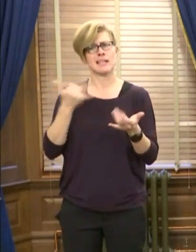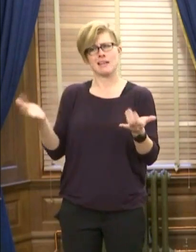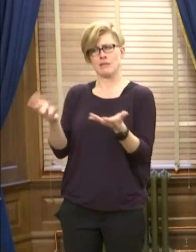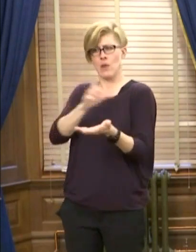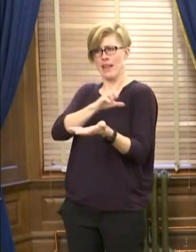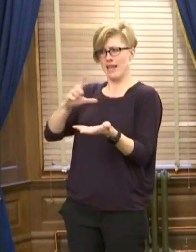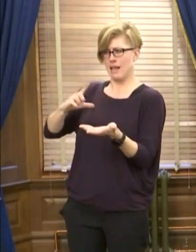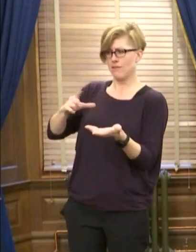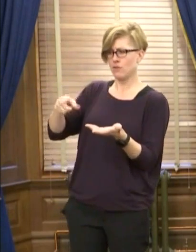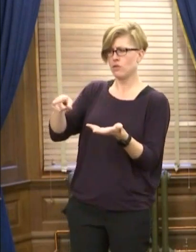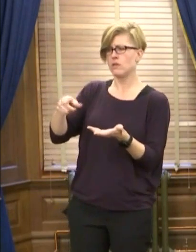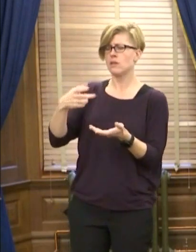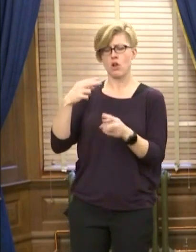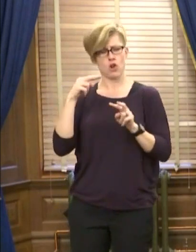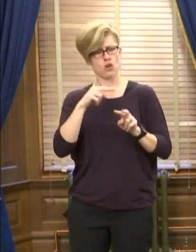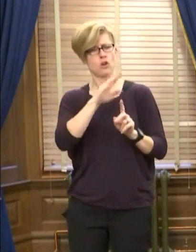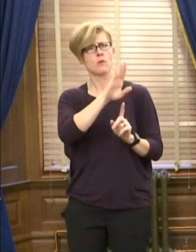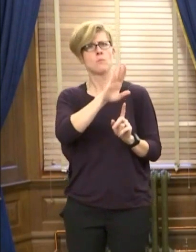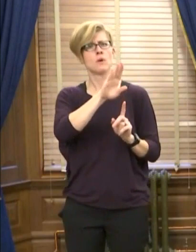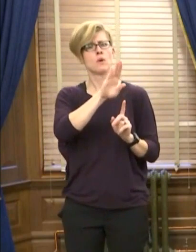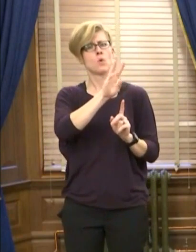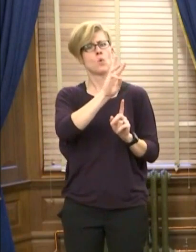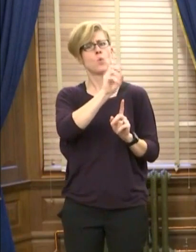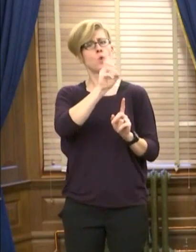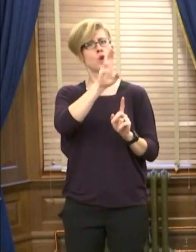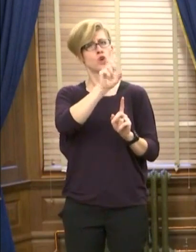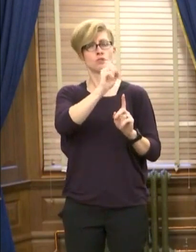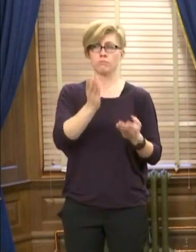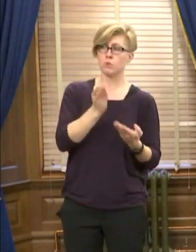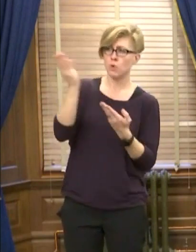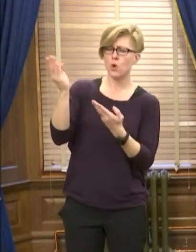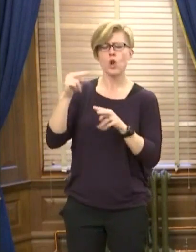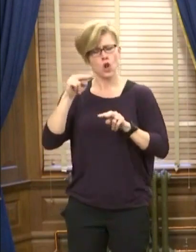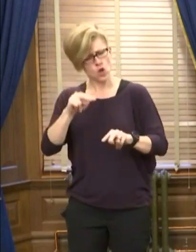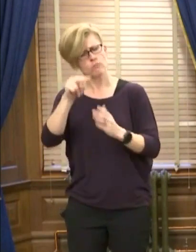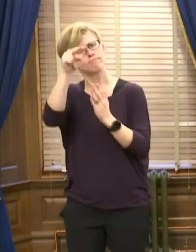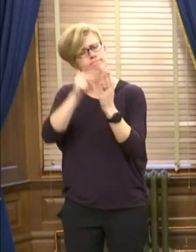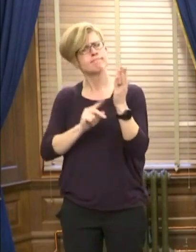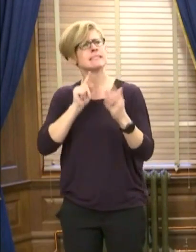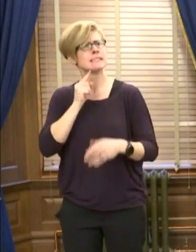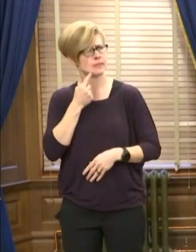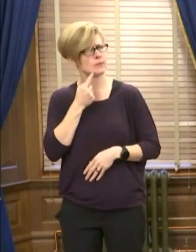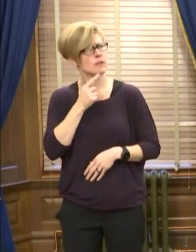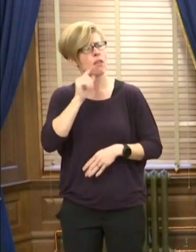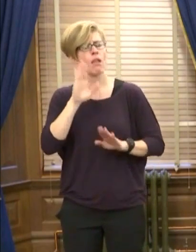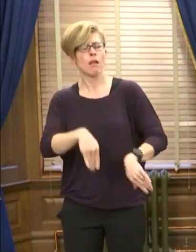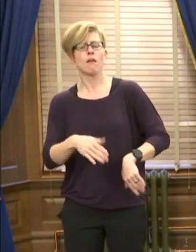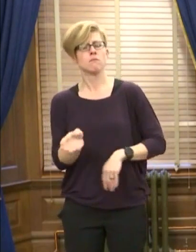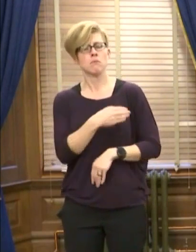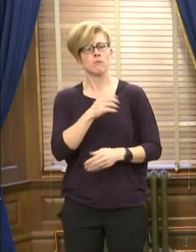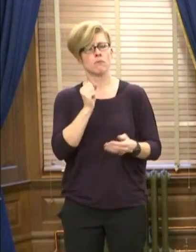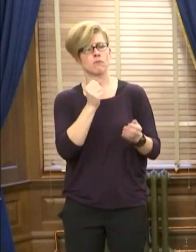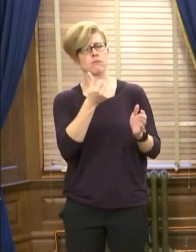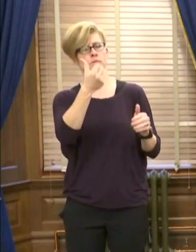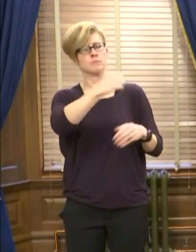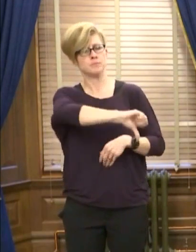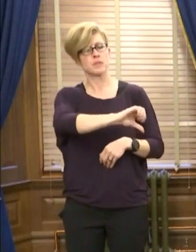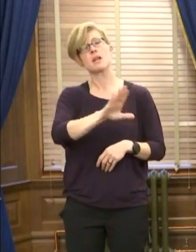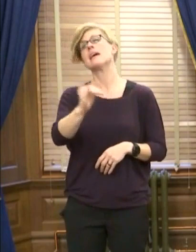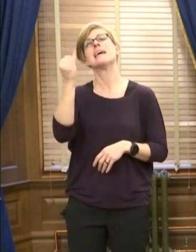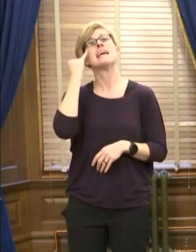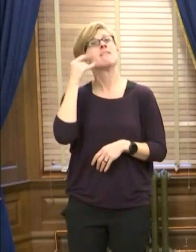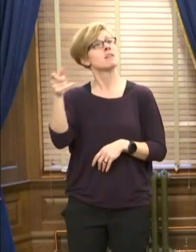take Representative Woodard's proposal seriously and to also consider the implications if they should fail to pass